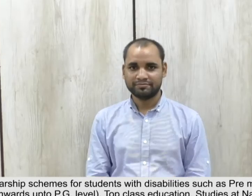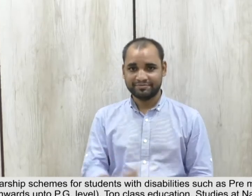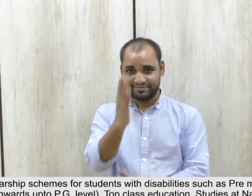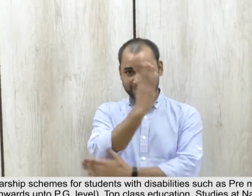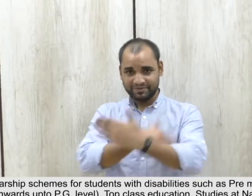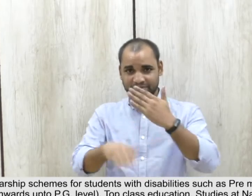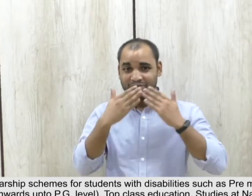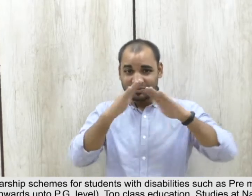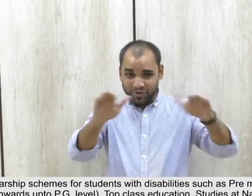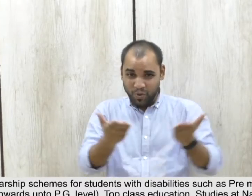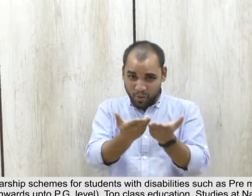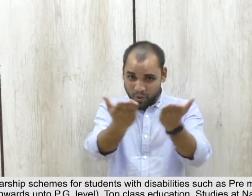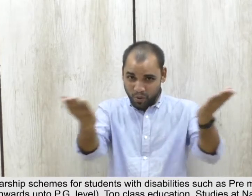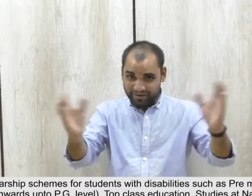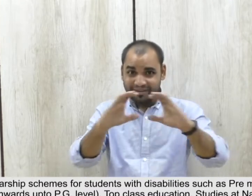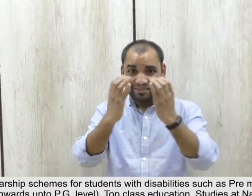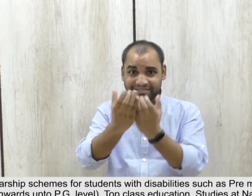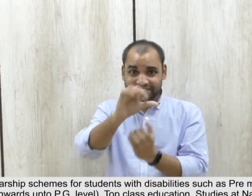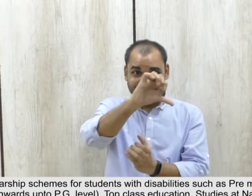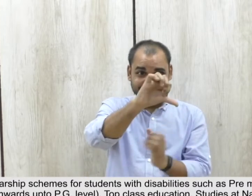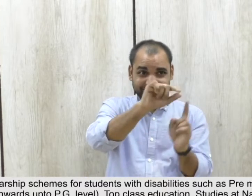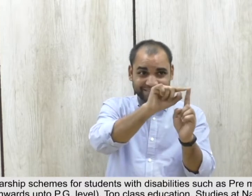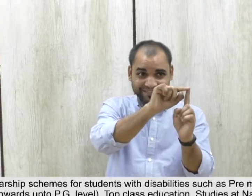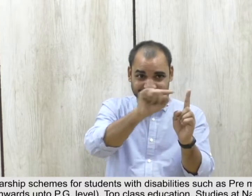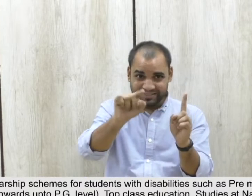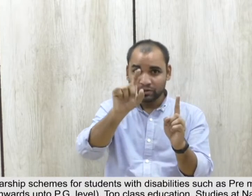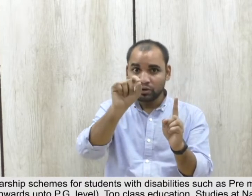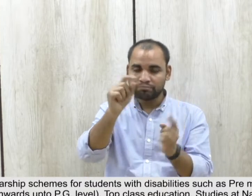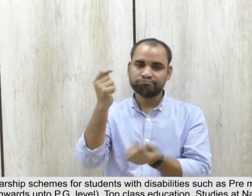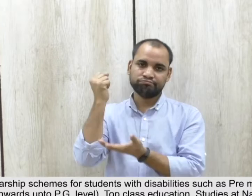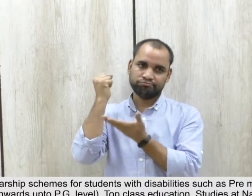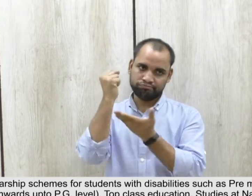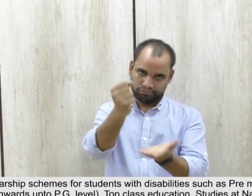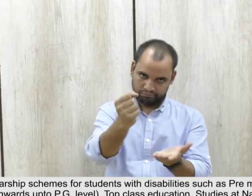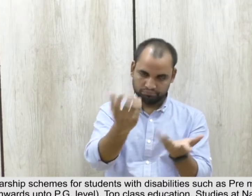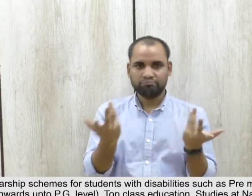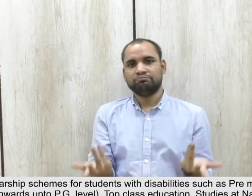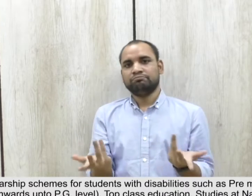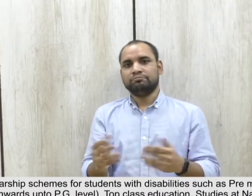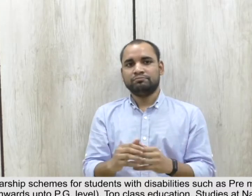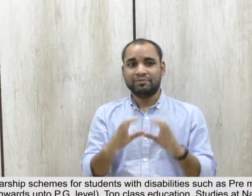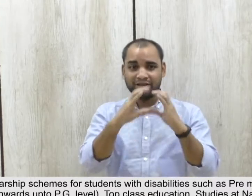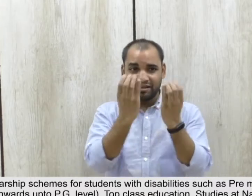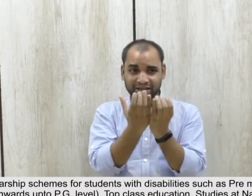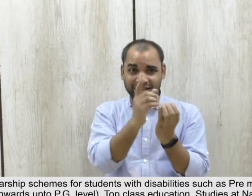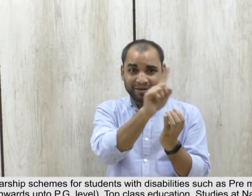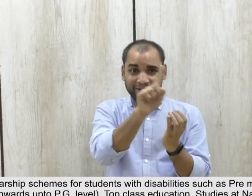D. Umbrella Scholarship Schemes for students with disabilities such as pre-matric class 9-10,